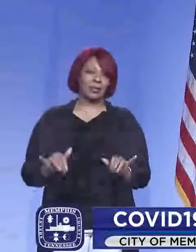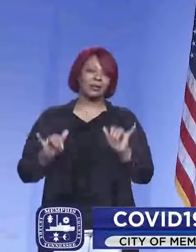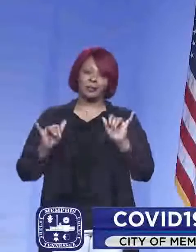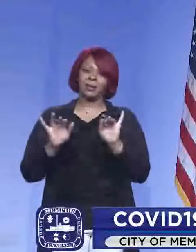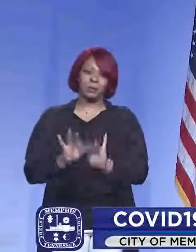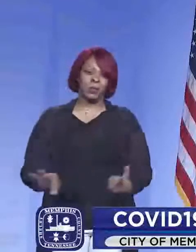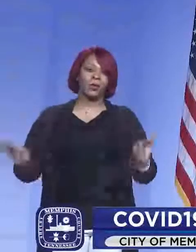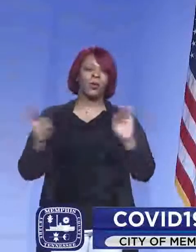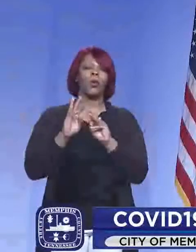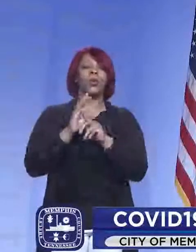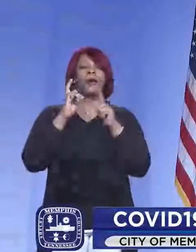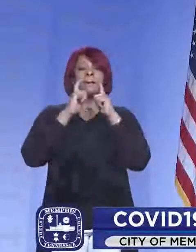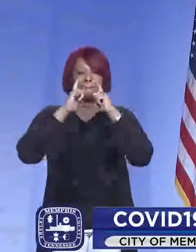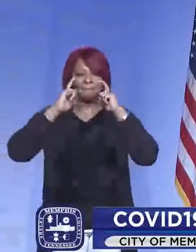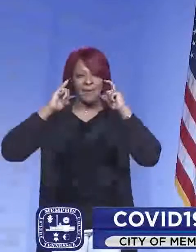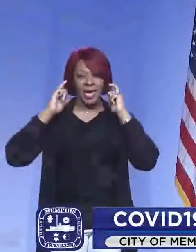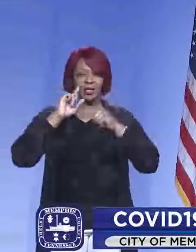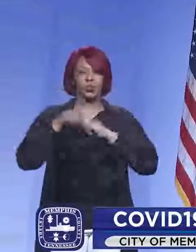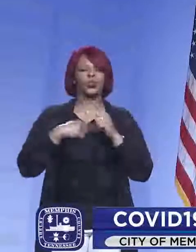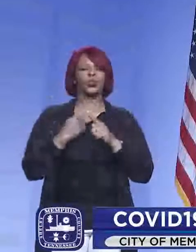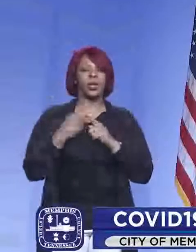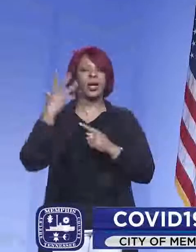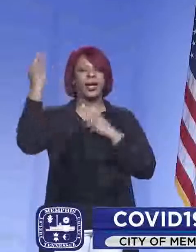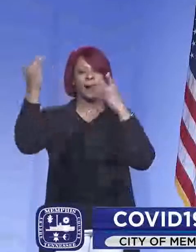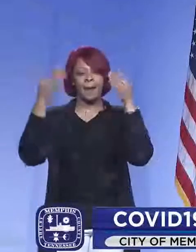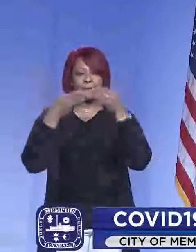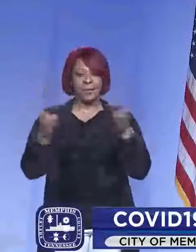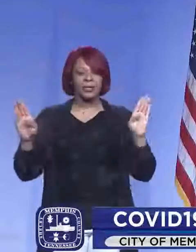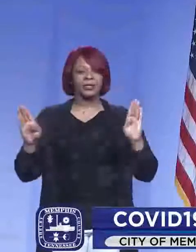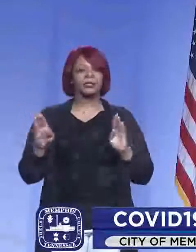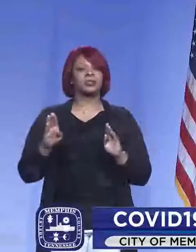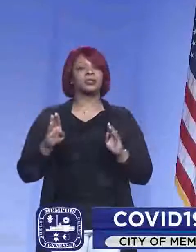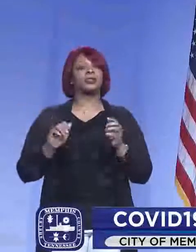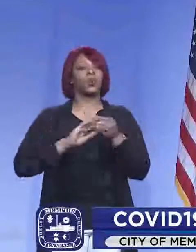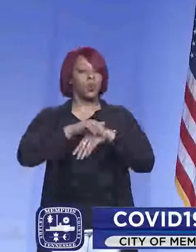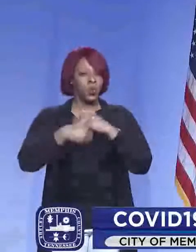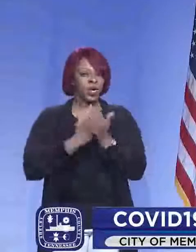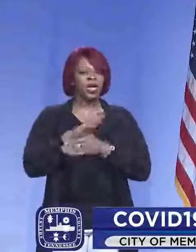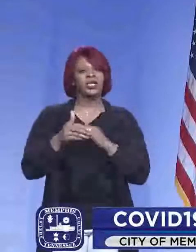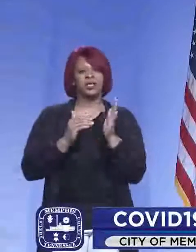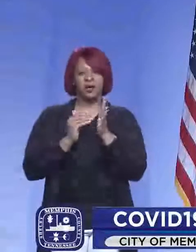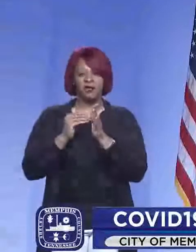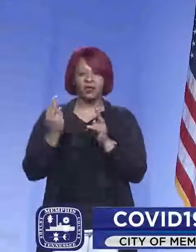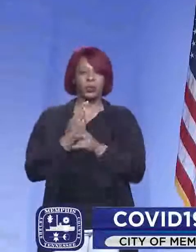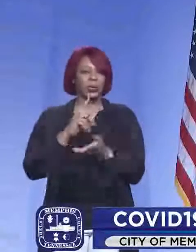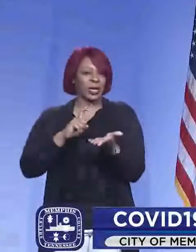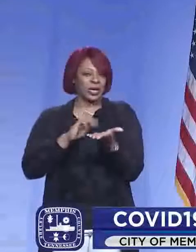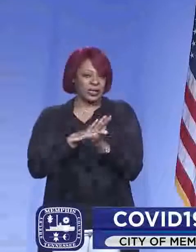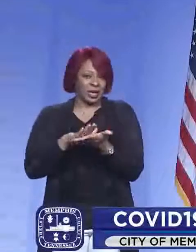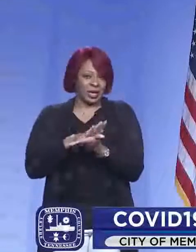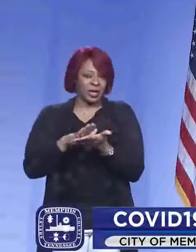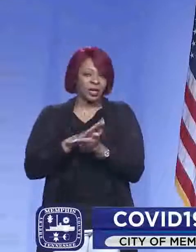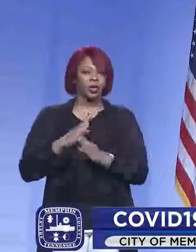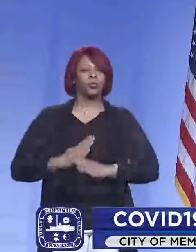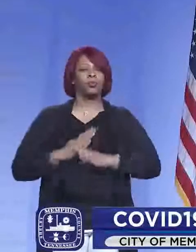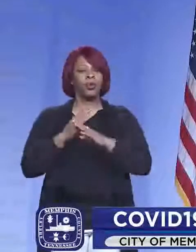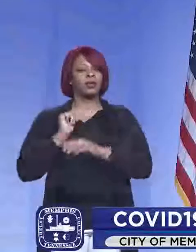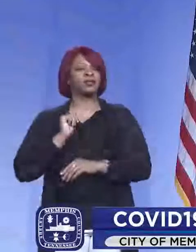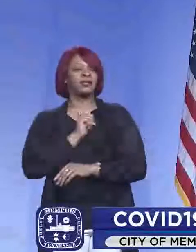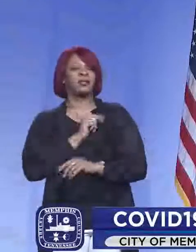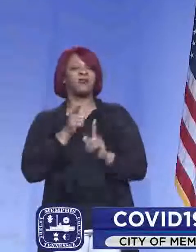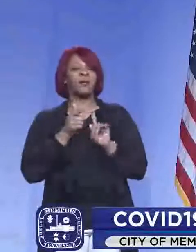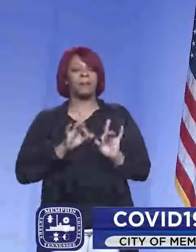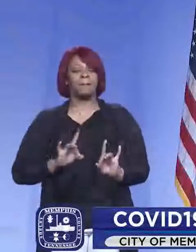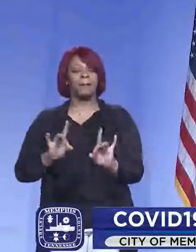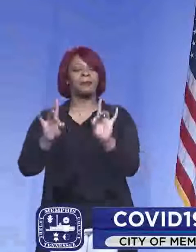We need to wear a mask whenever we're out in public. We need to wash our hands frequently or use hand sanitizer to protect ourselves from picking